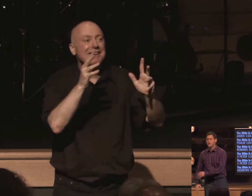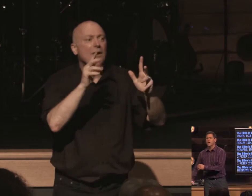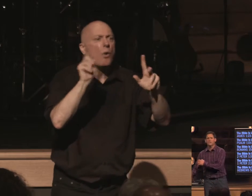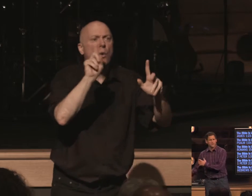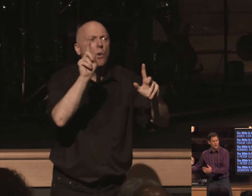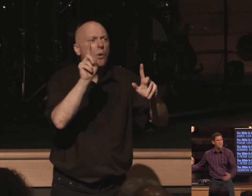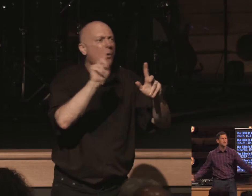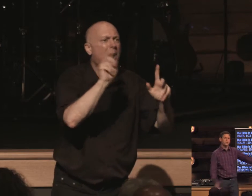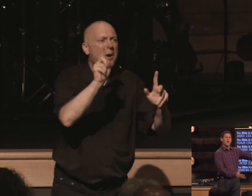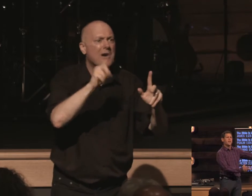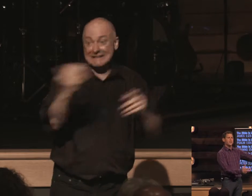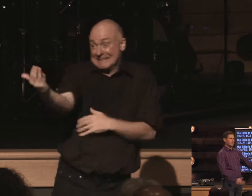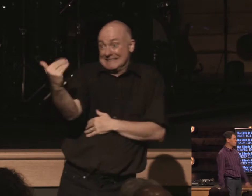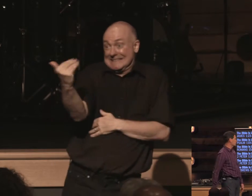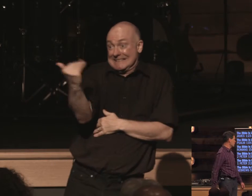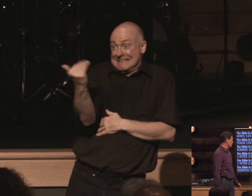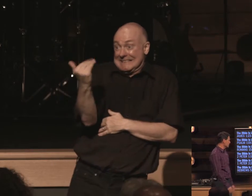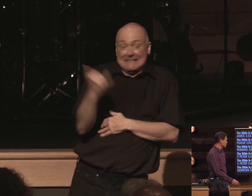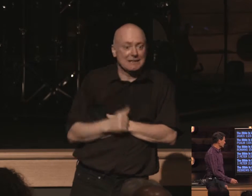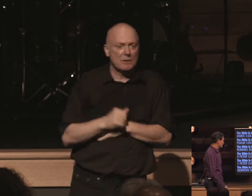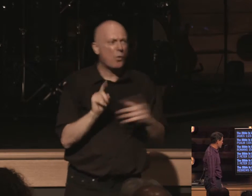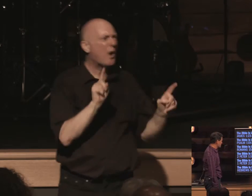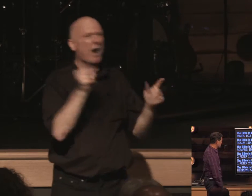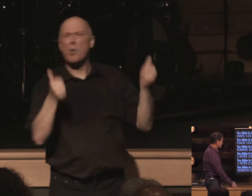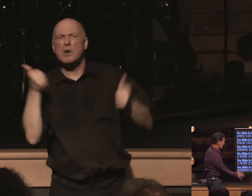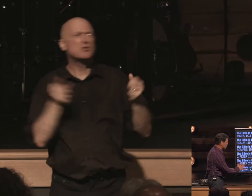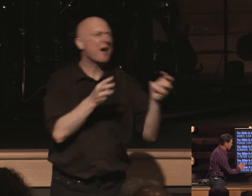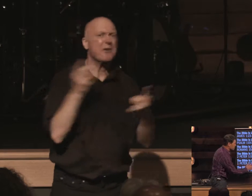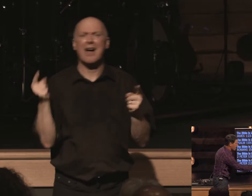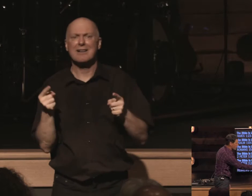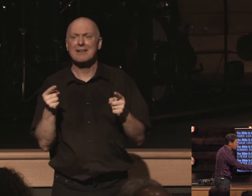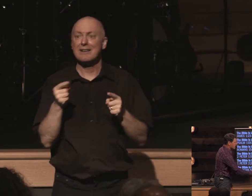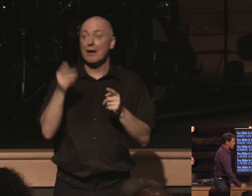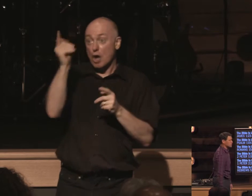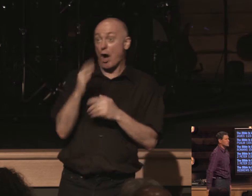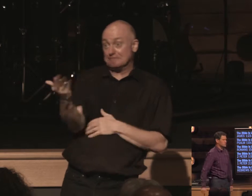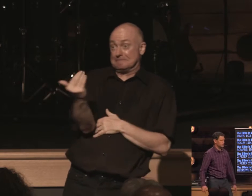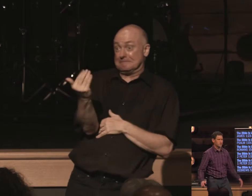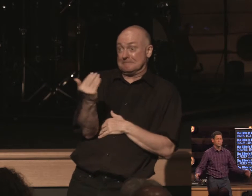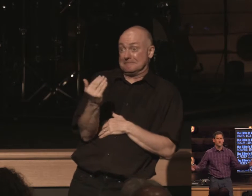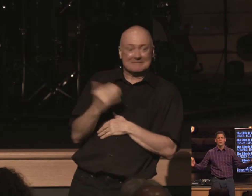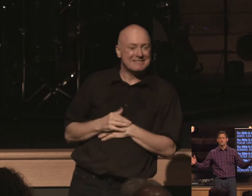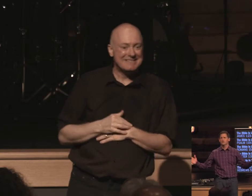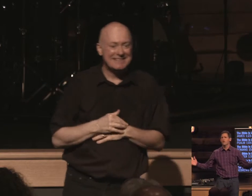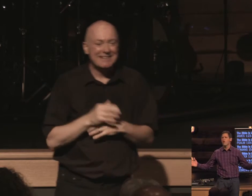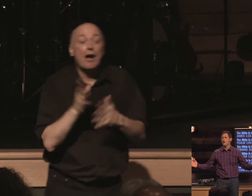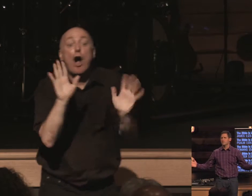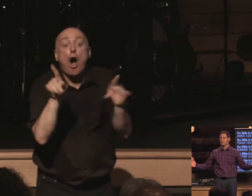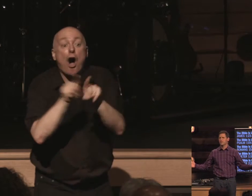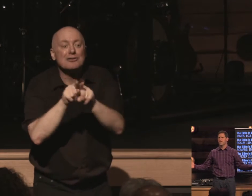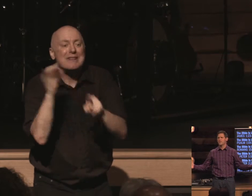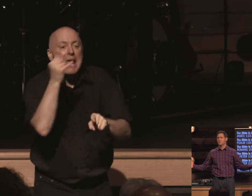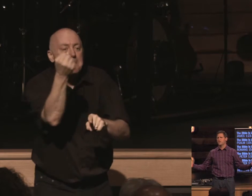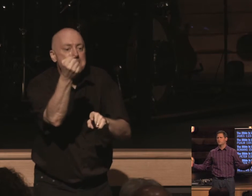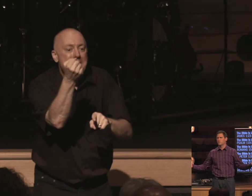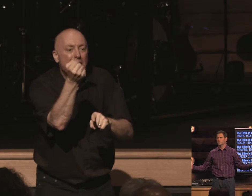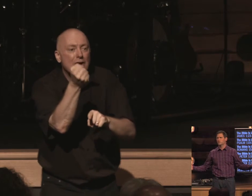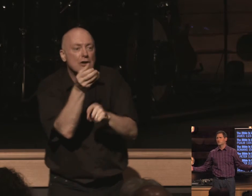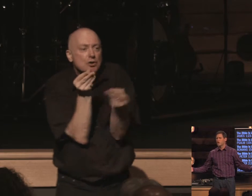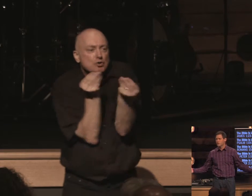and god says come this way through his word corrects us the bible's like milk that nourishes us so so often in life we eat spiritual junk